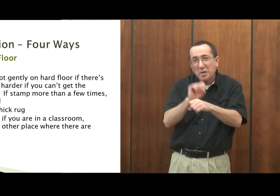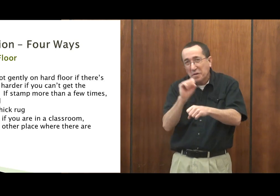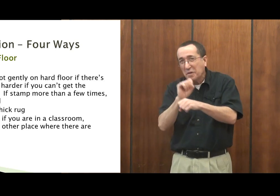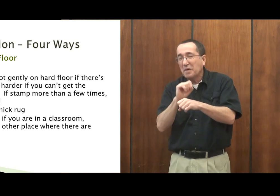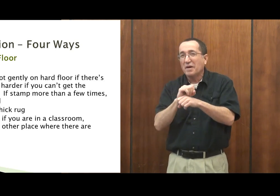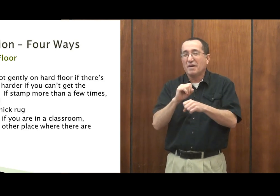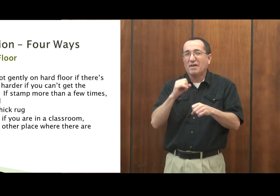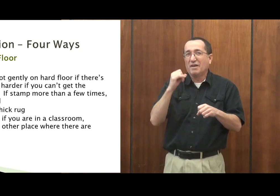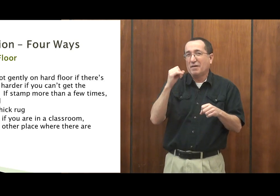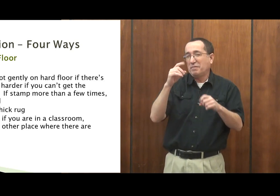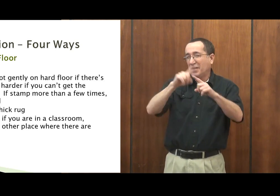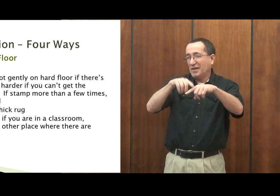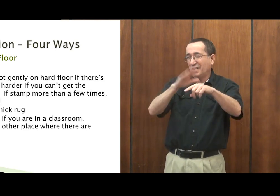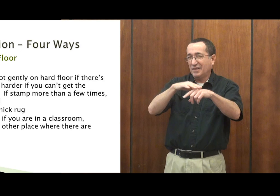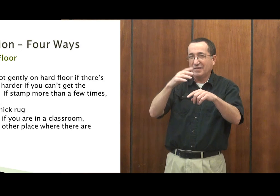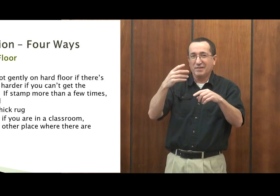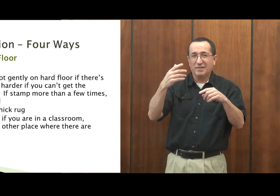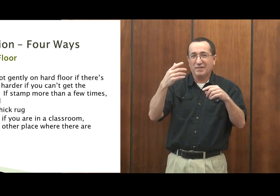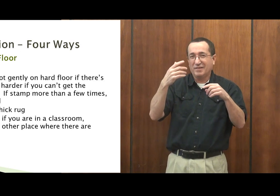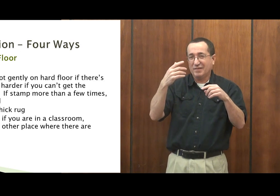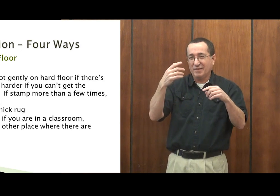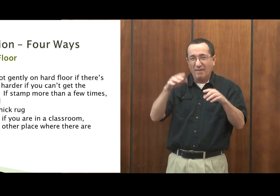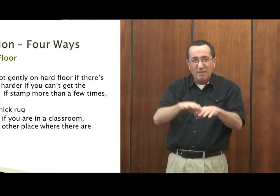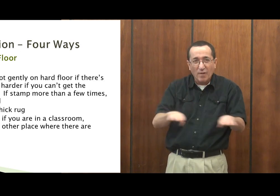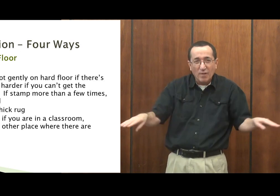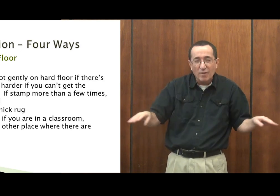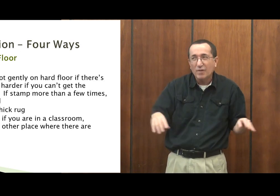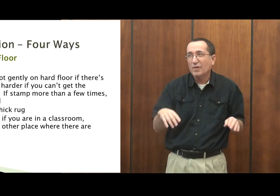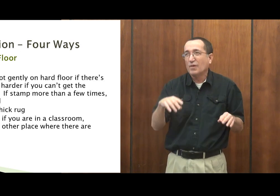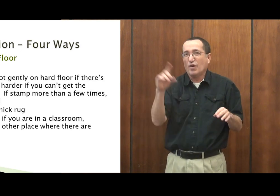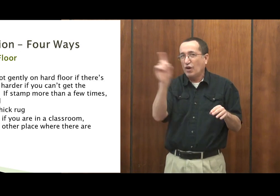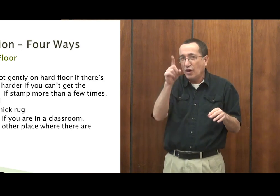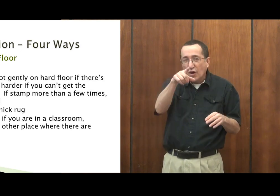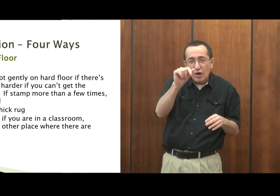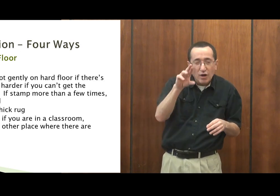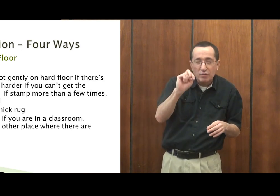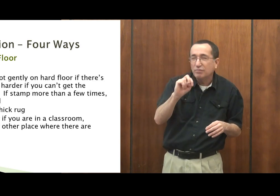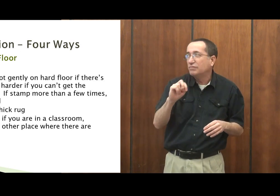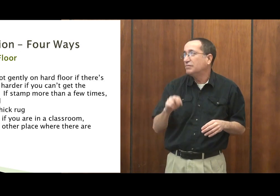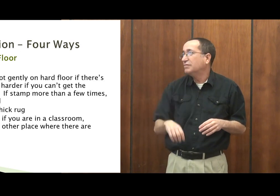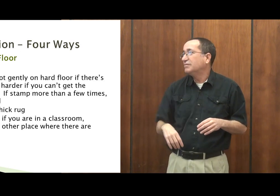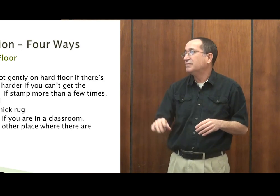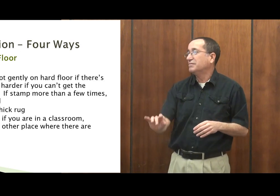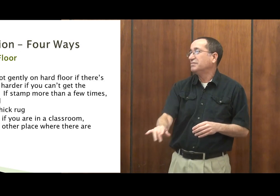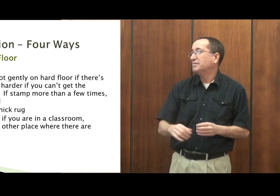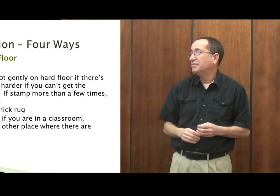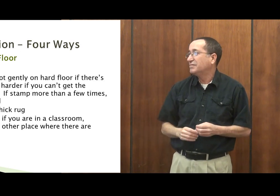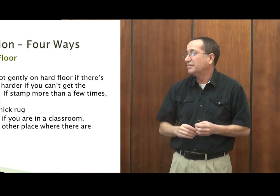It works many times. It kind of depends on the floor itself and where you are. Next slide.